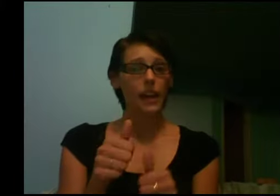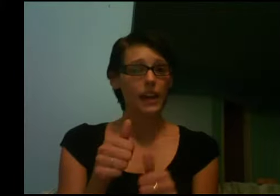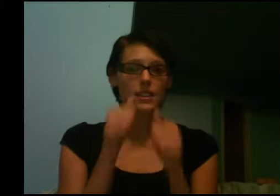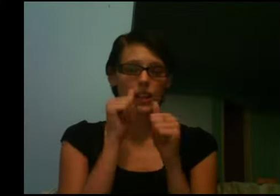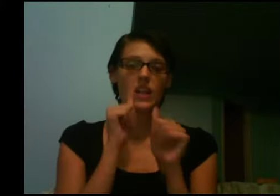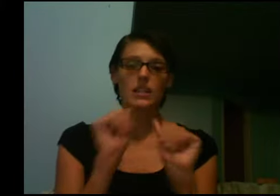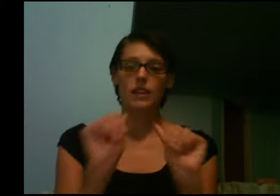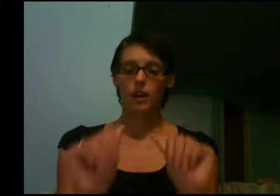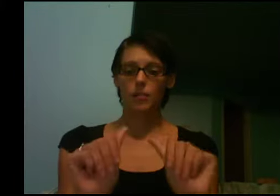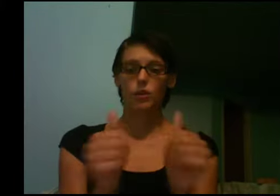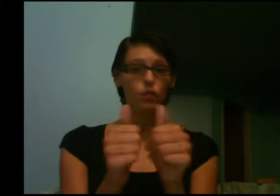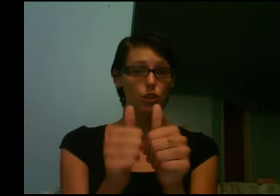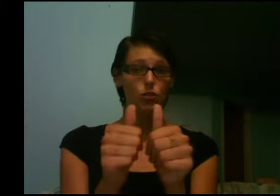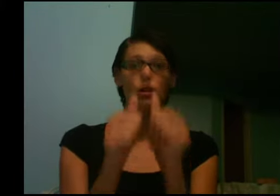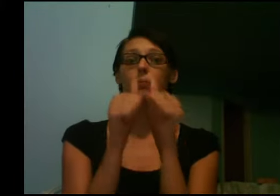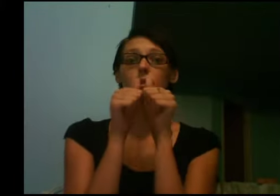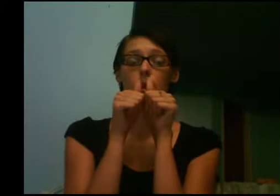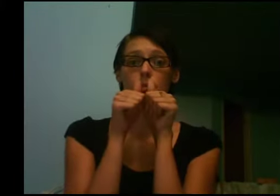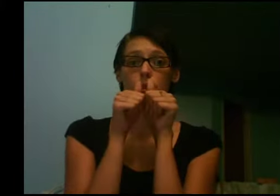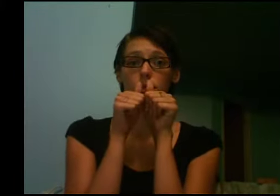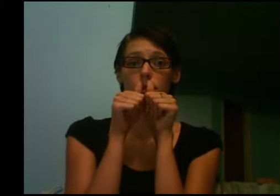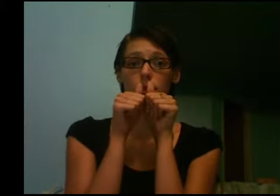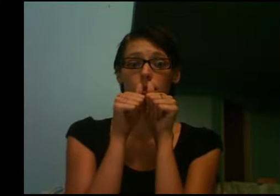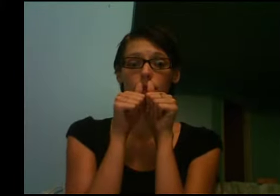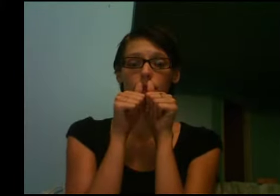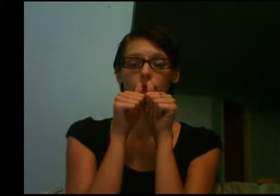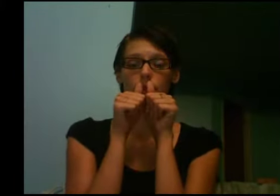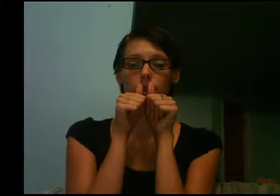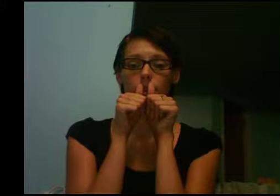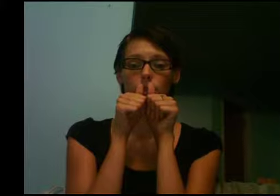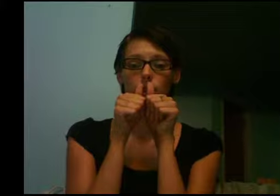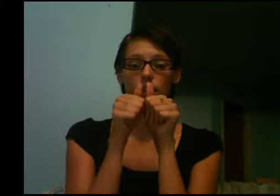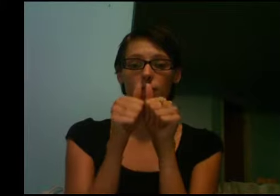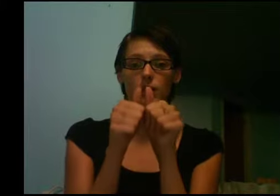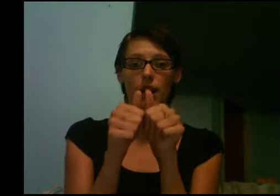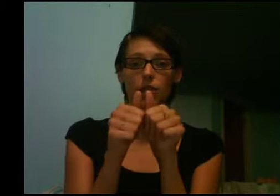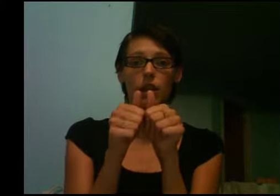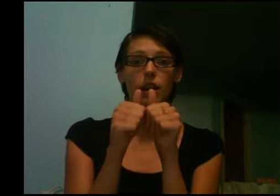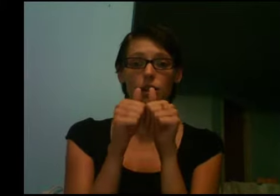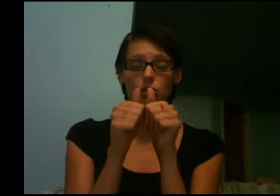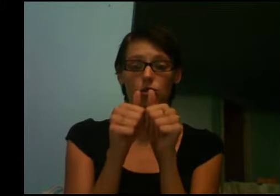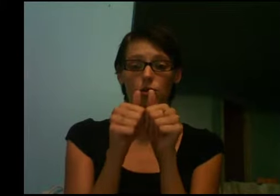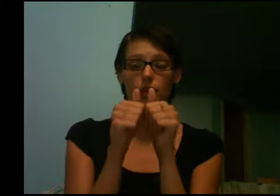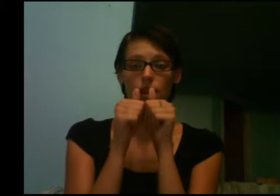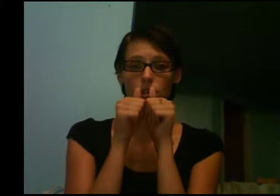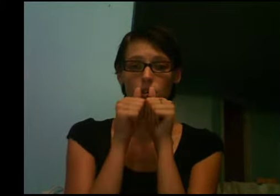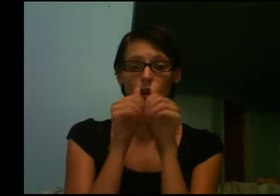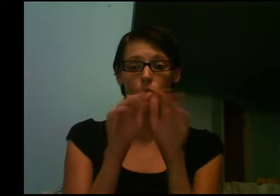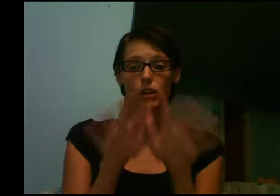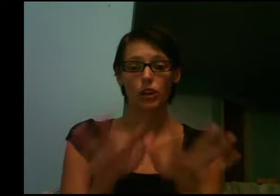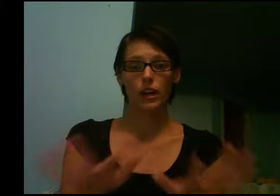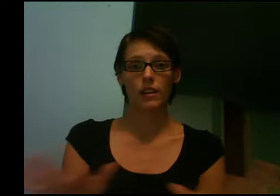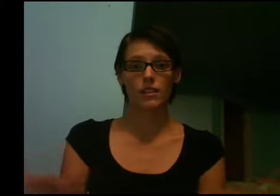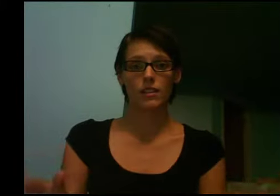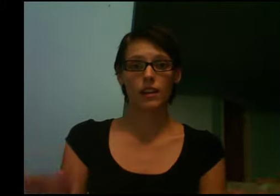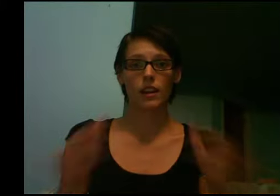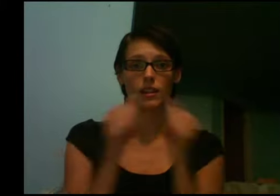Bless is, you have your two thumbs up to your lips, and then you bring them down, and as you're doing that, you open your hands and